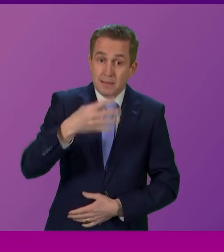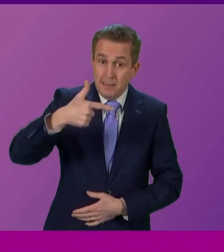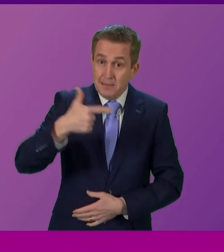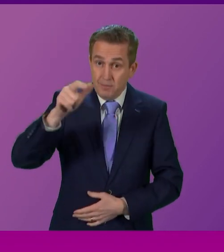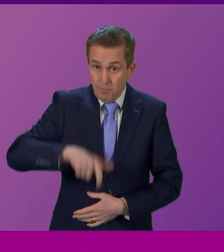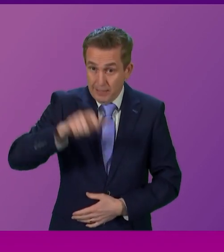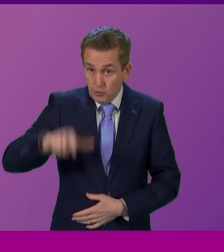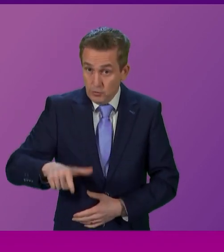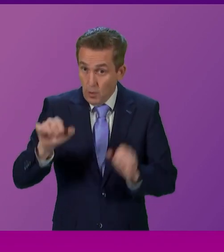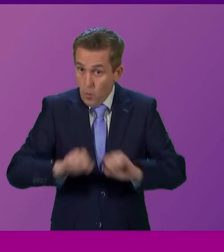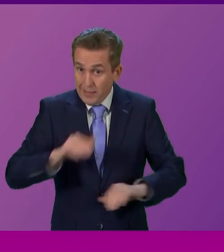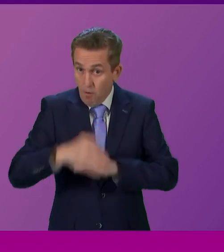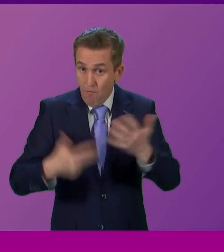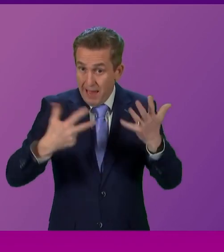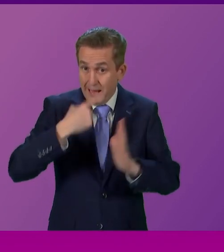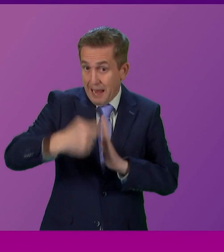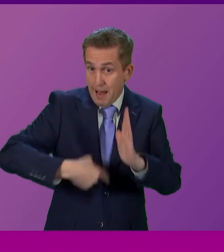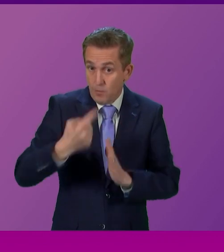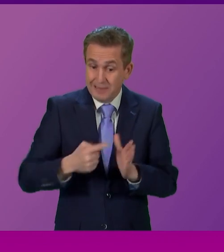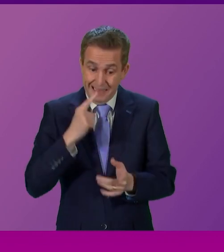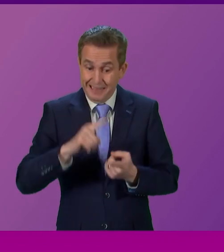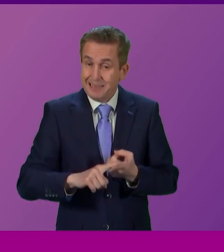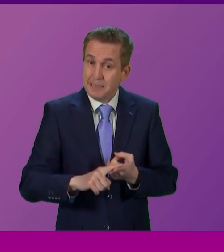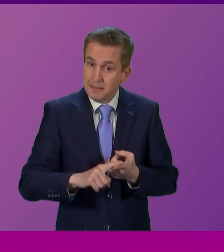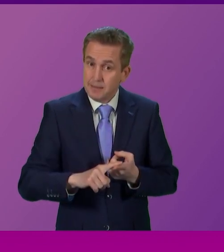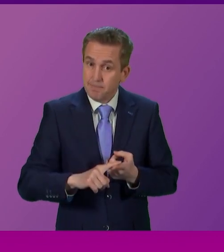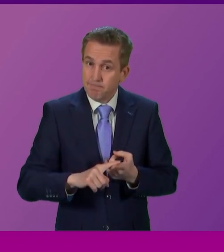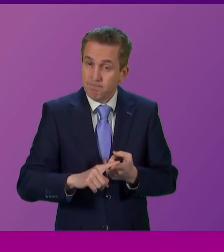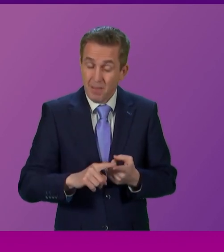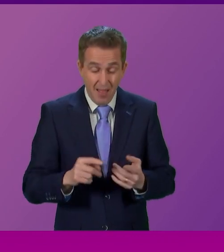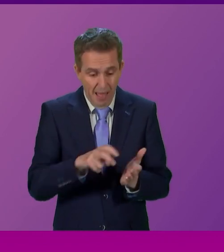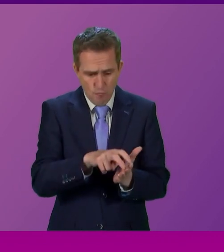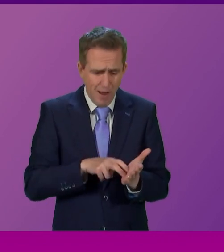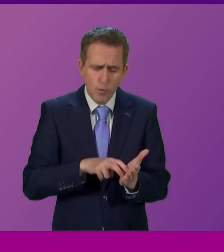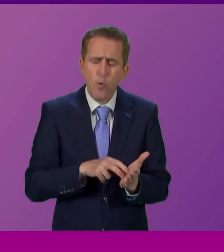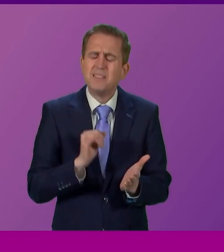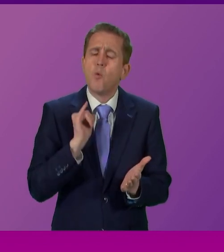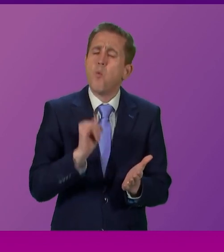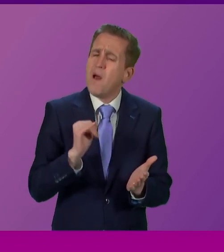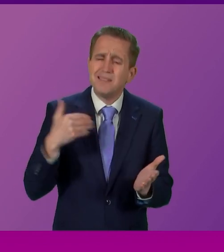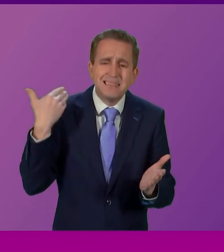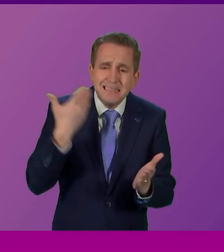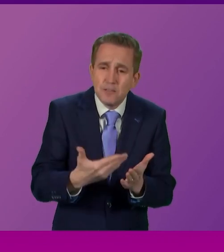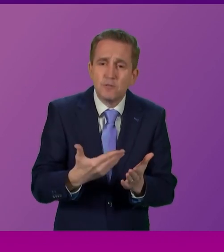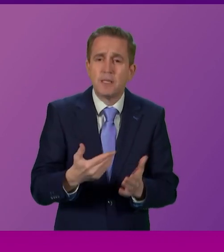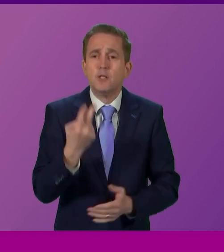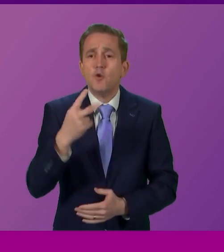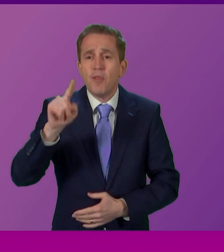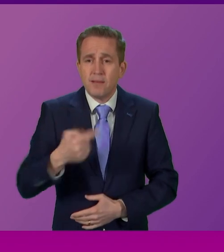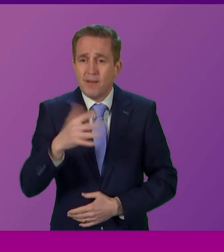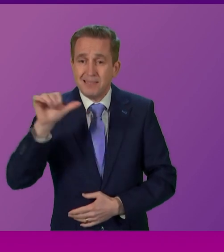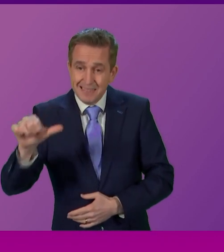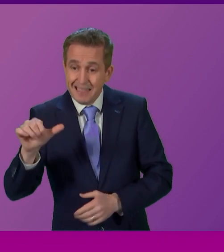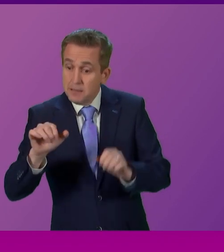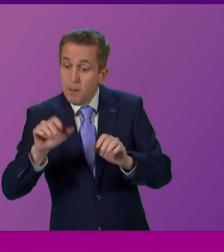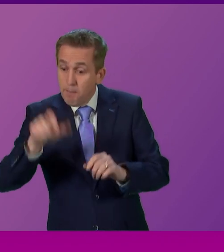patients are waiting more than eight hours in our A&E department. The worst on record ever. 2,506 patients waiting more